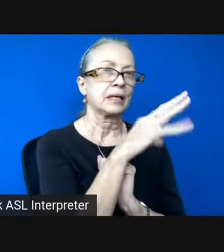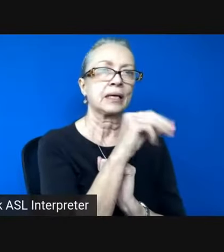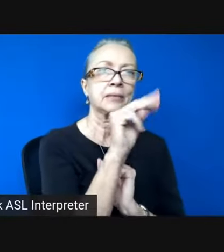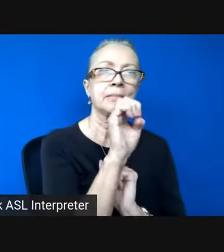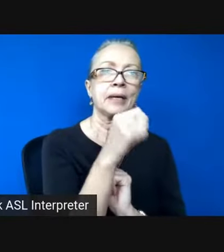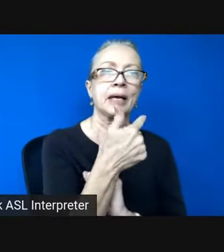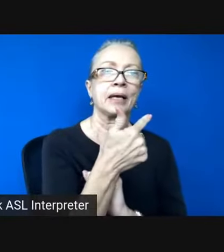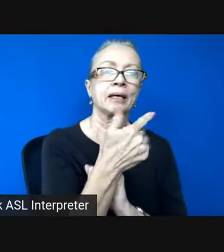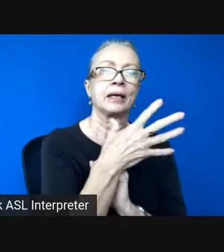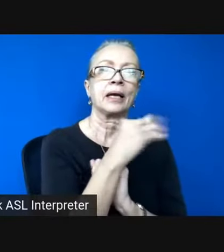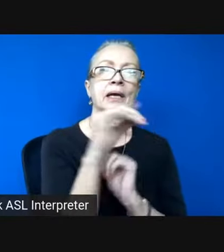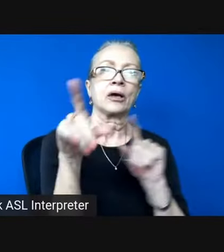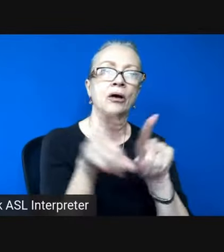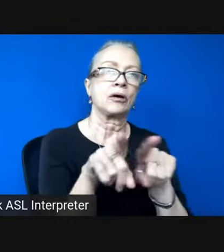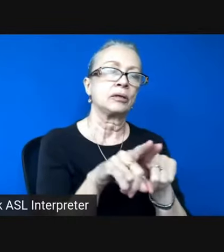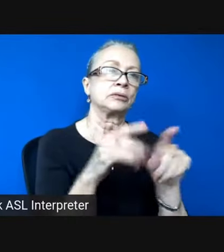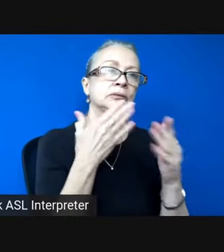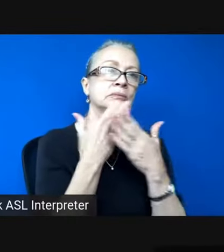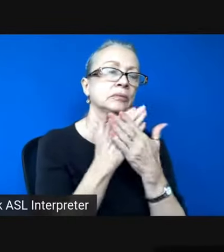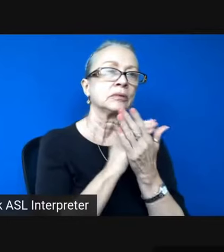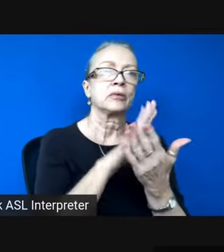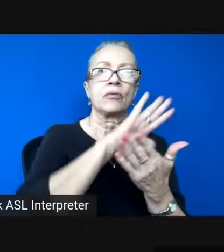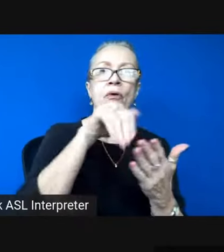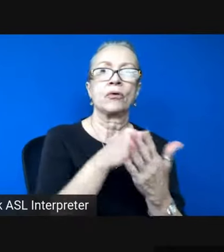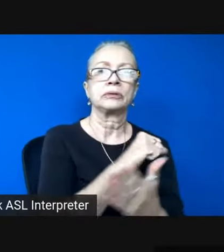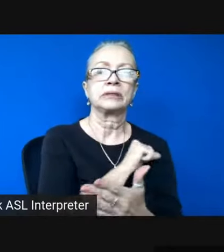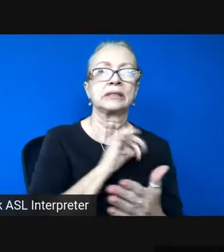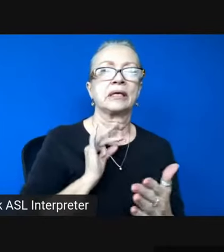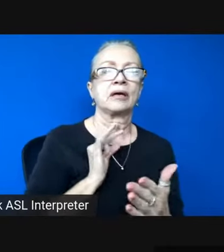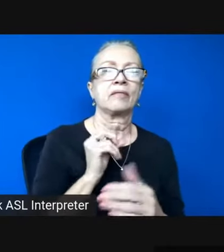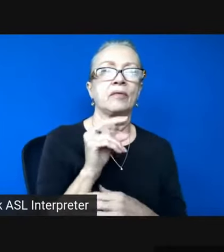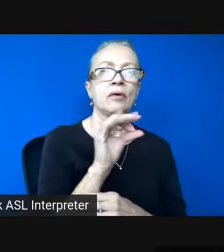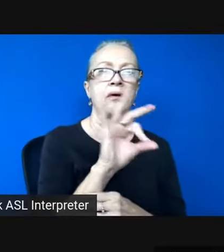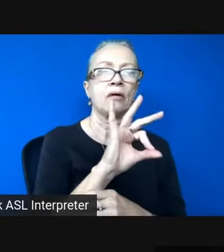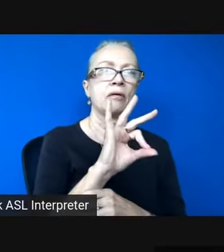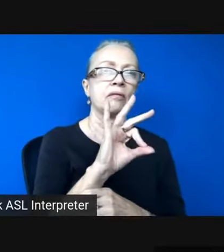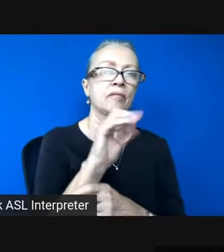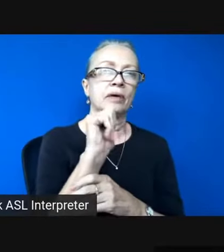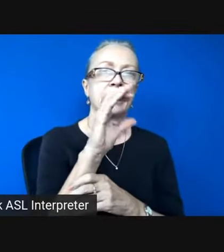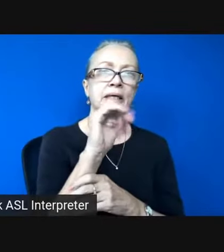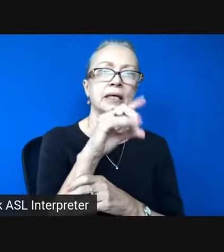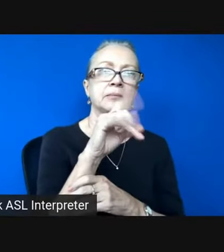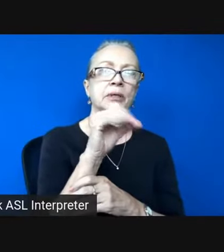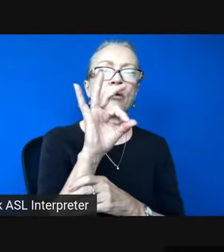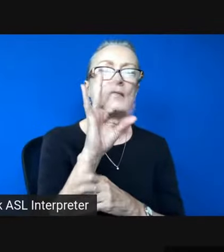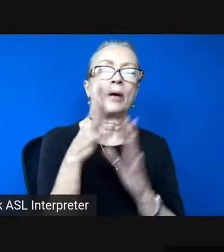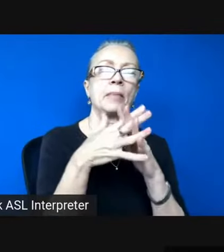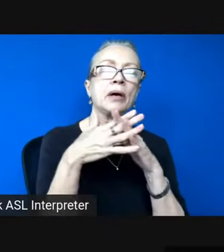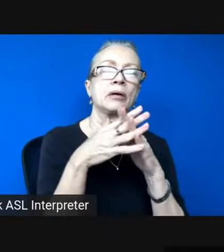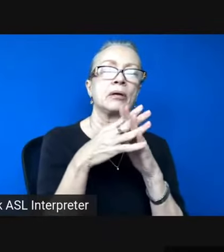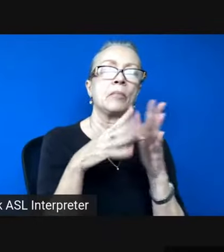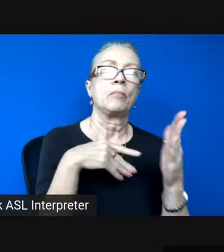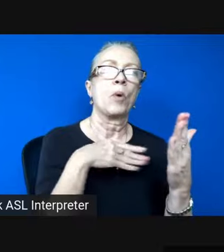also want to thank the entire staff of the Academy of American Poets for all that they do I'm